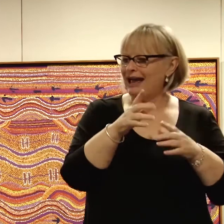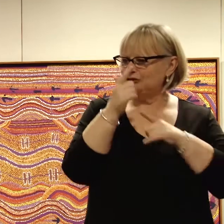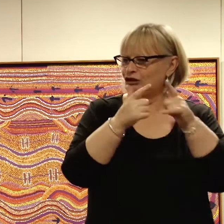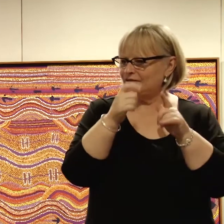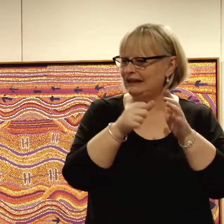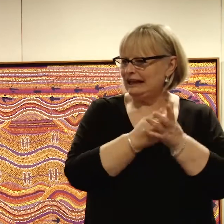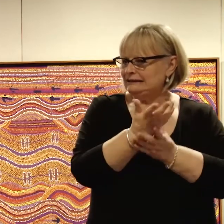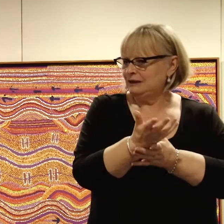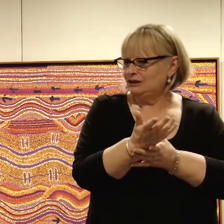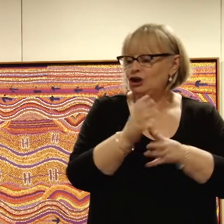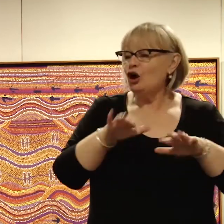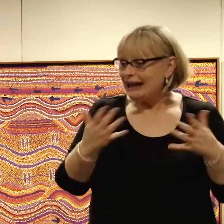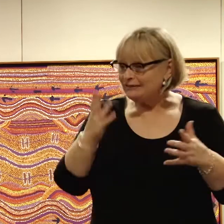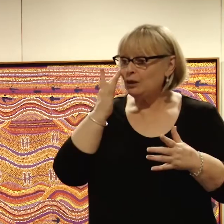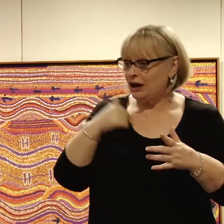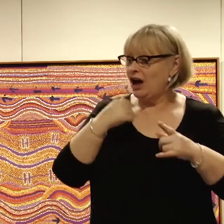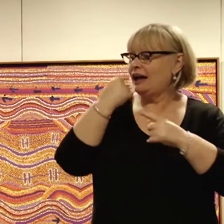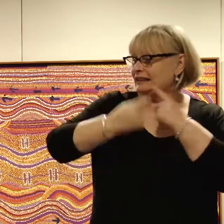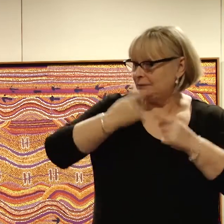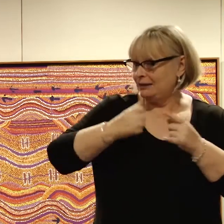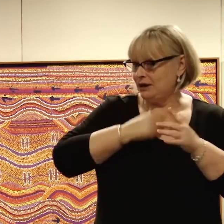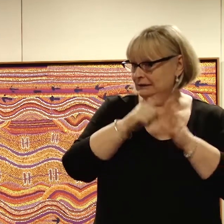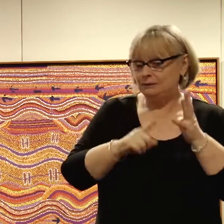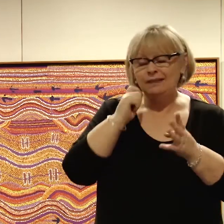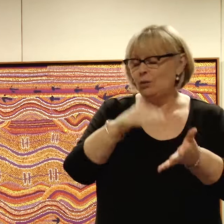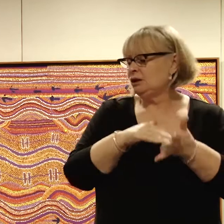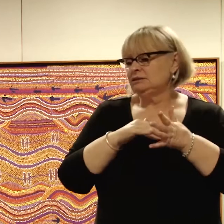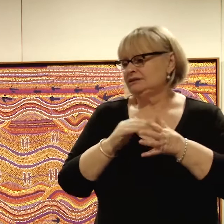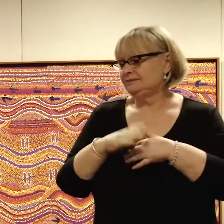etc. Again, not even when I'd explain my disability would they assist.